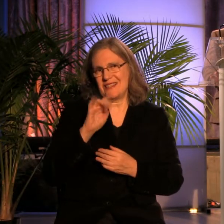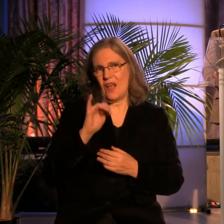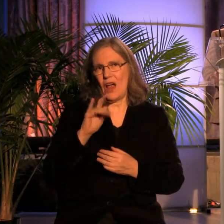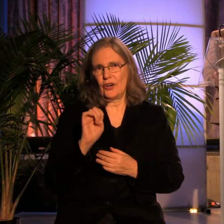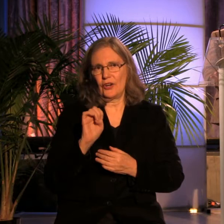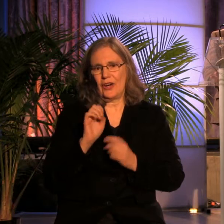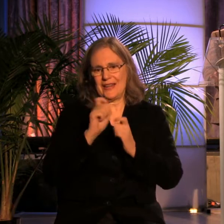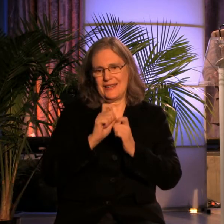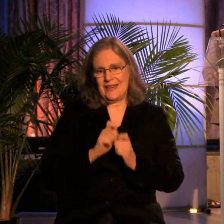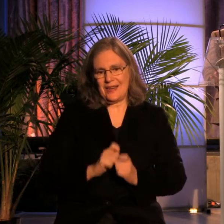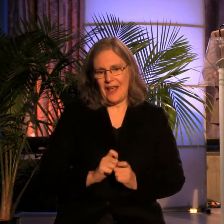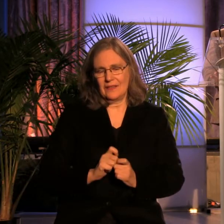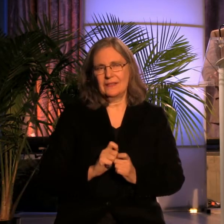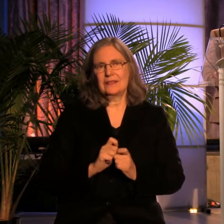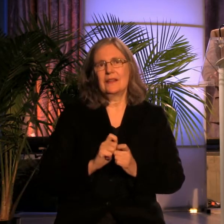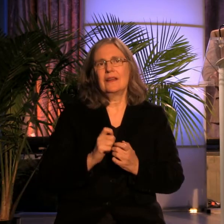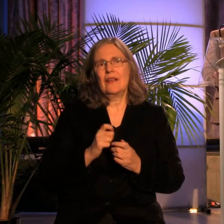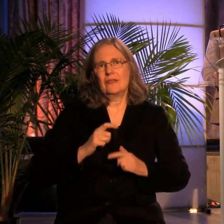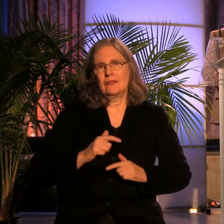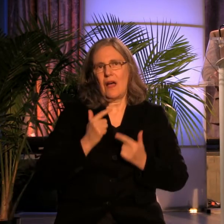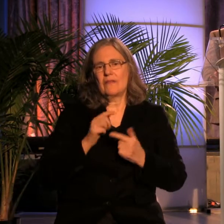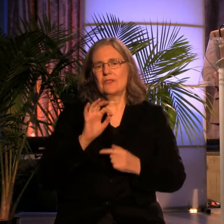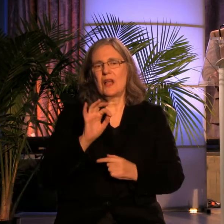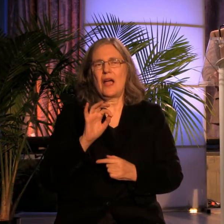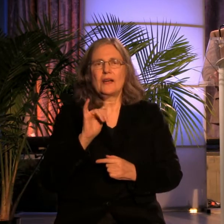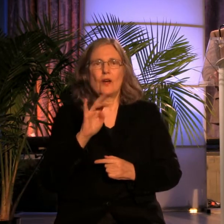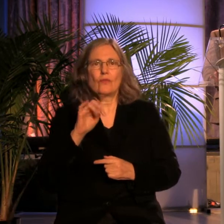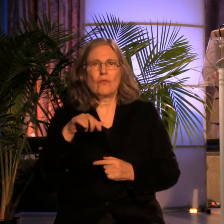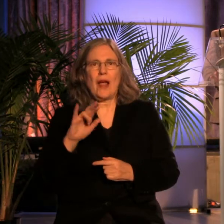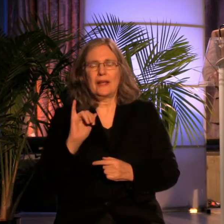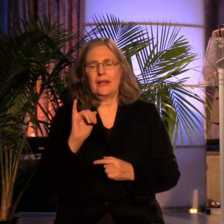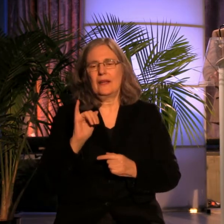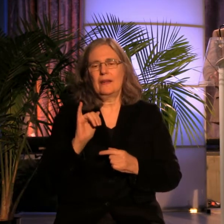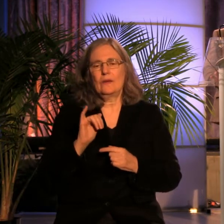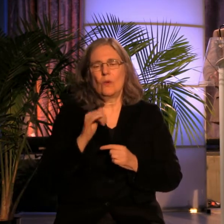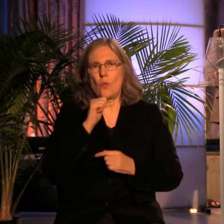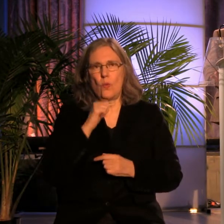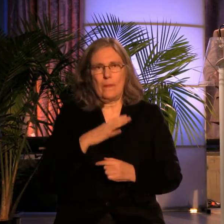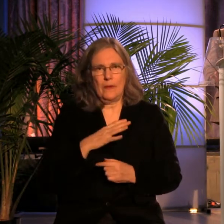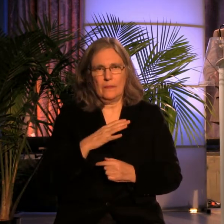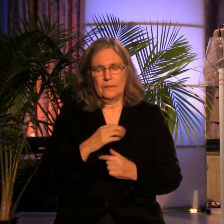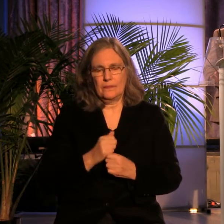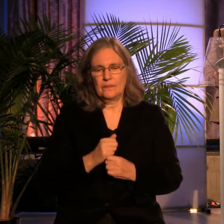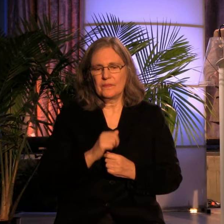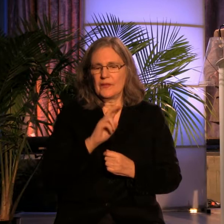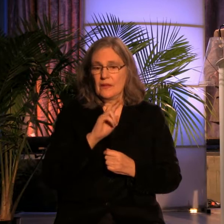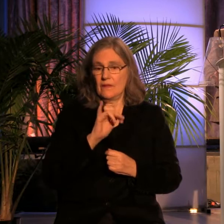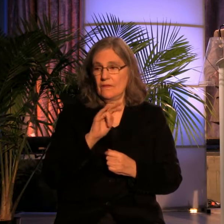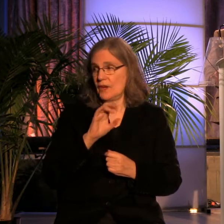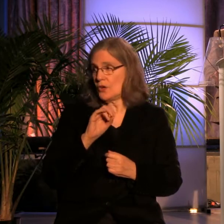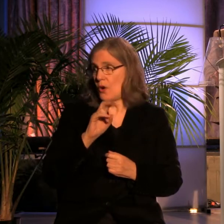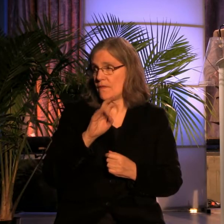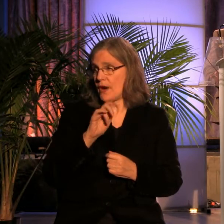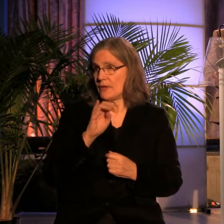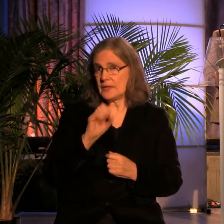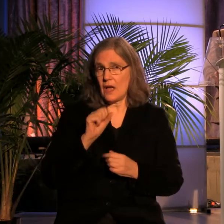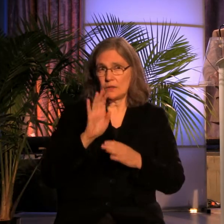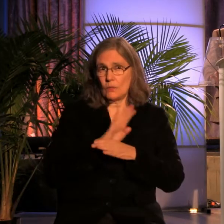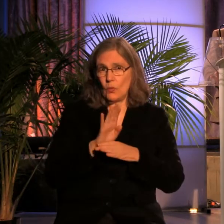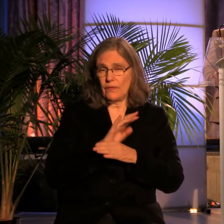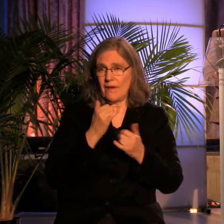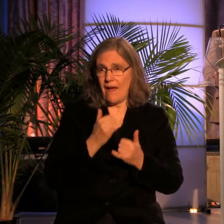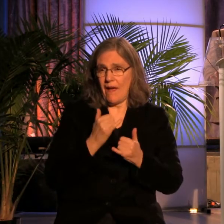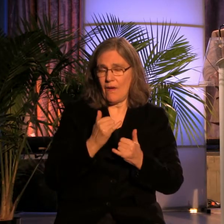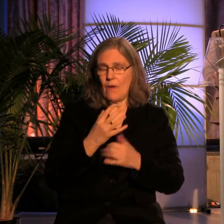the lives of nine Iraqi women. She currently appears in the film Vino Veritas, which had its premiere at the Soho International Film Festival.